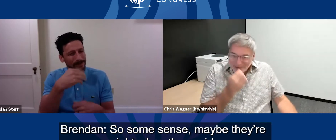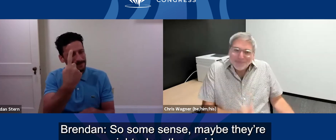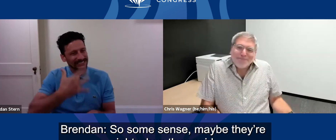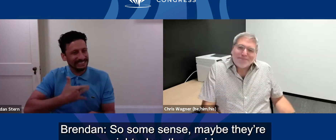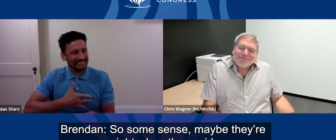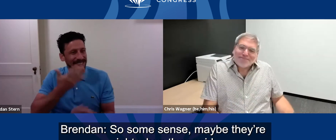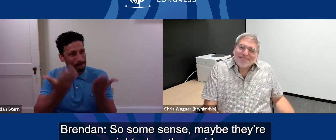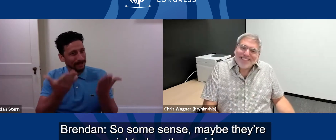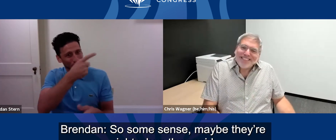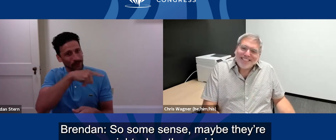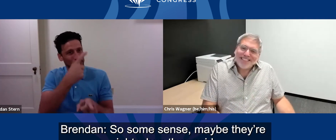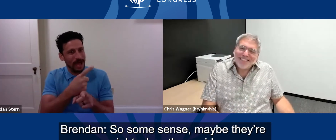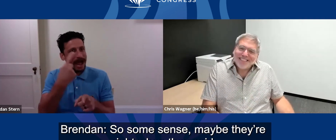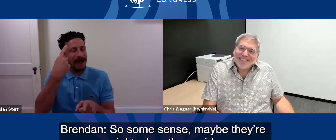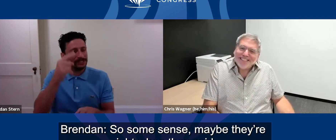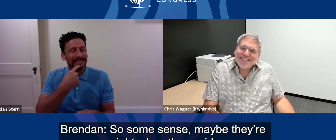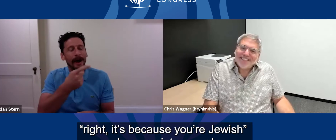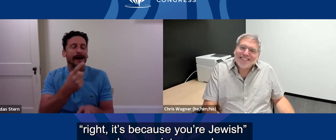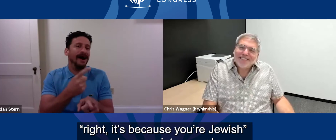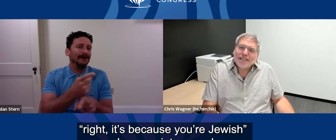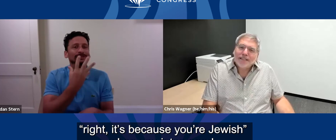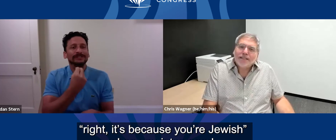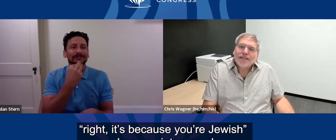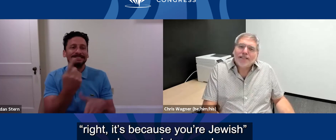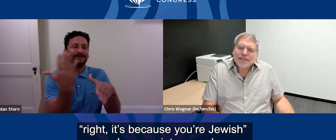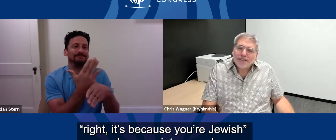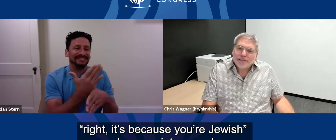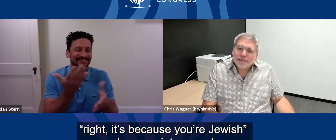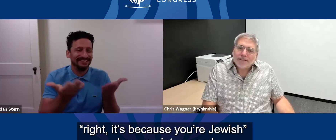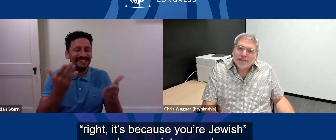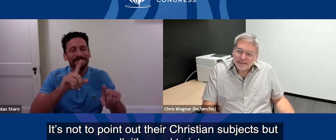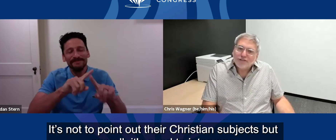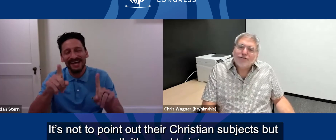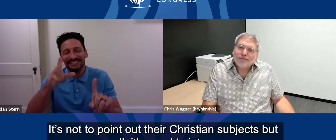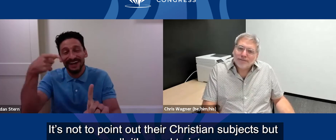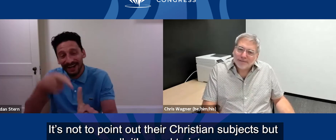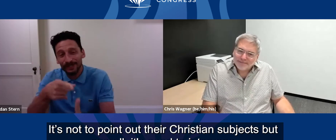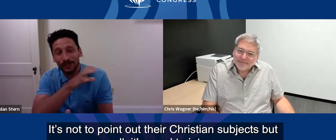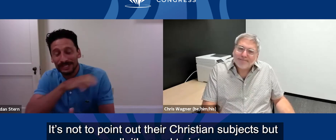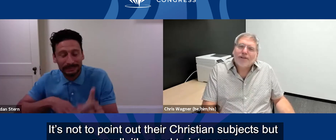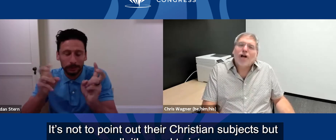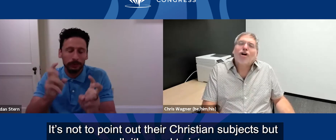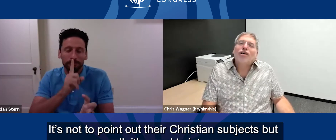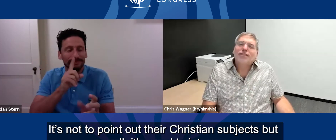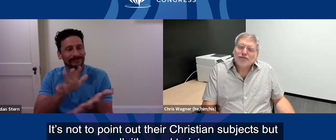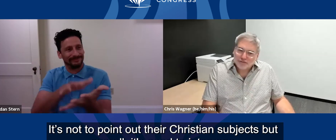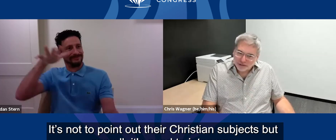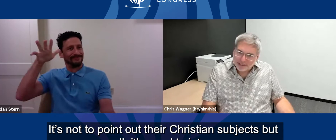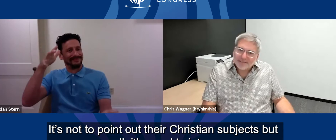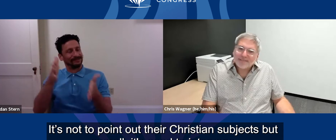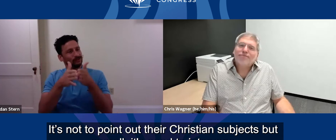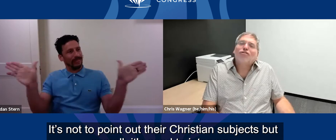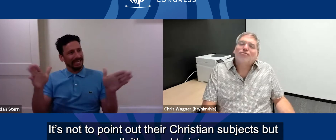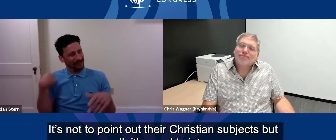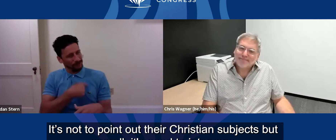So in some sense, maybe they're right when they said, right, it's because you're Jewish when you intervened. It's not to point out the Christian